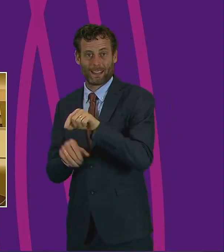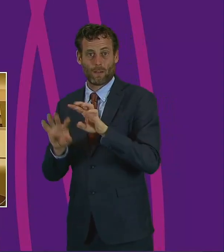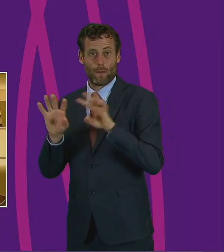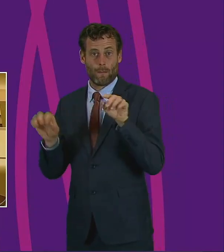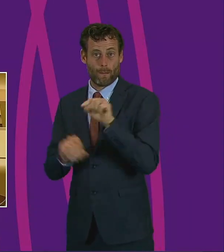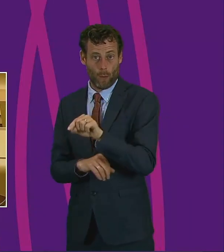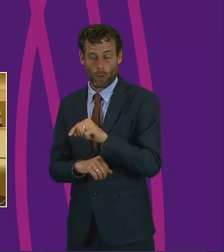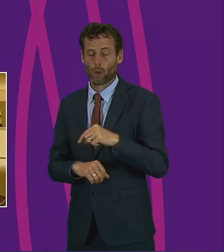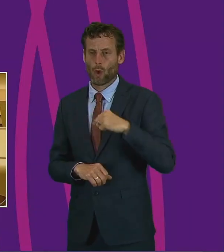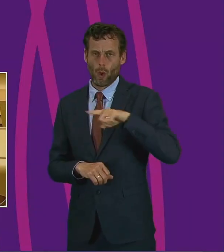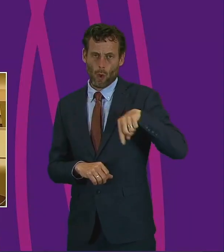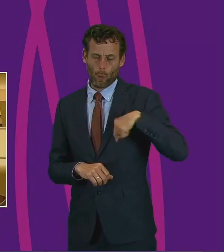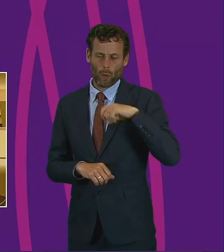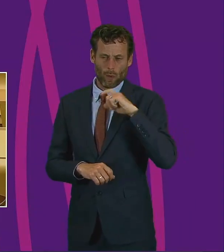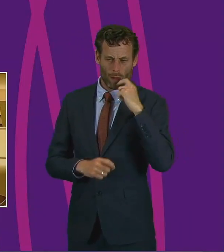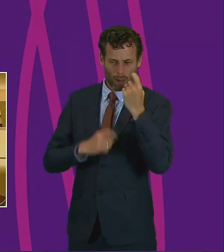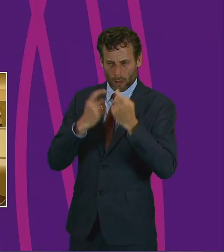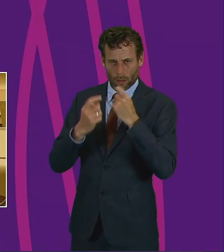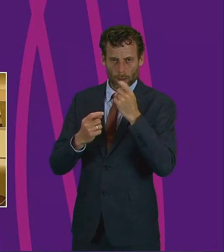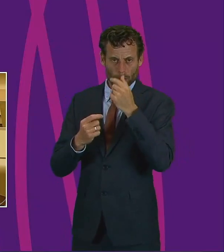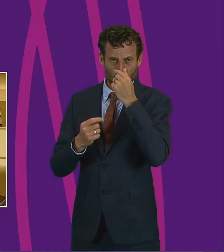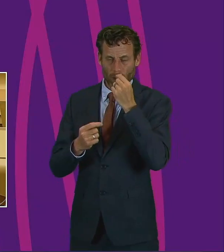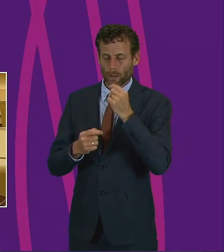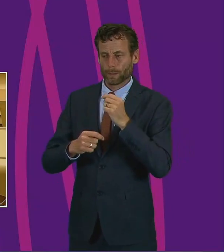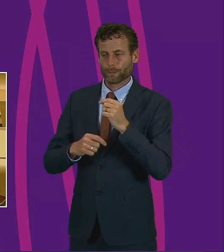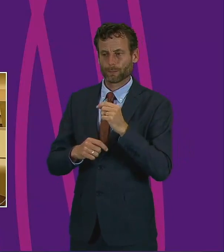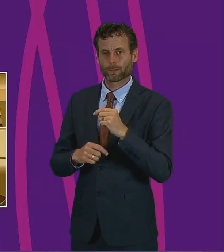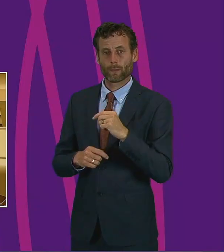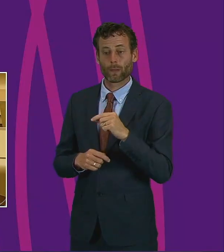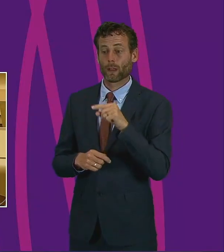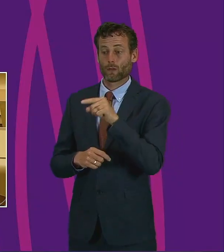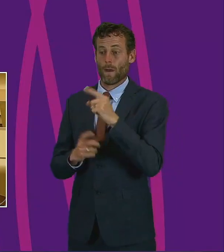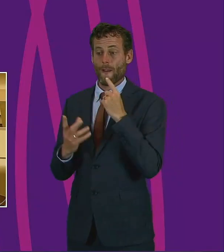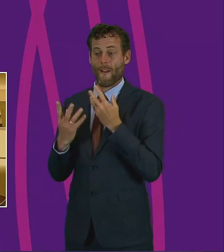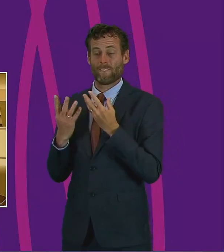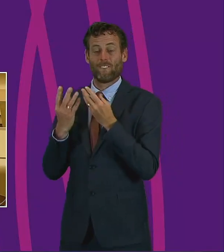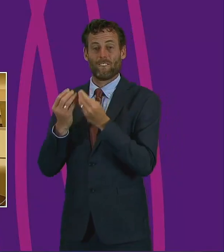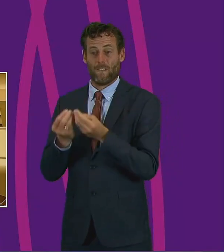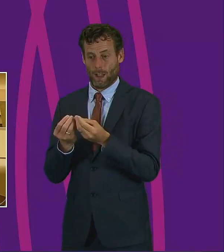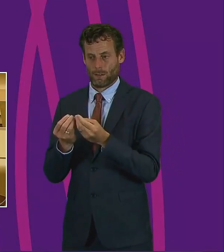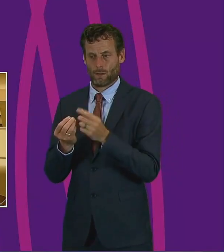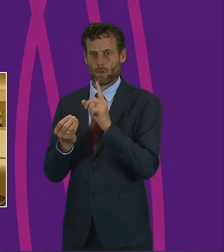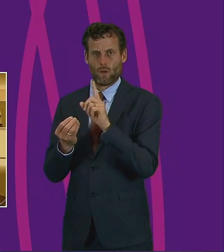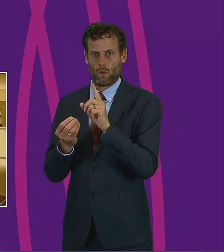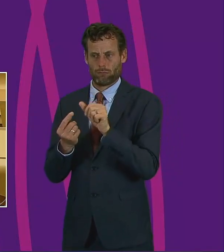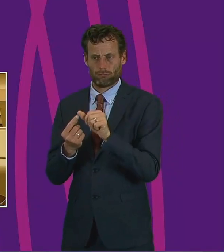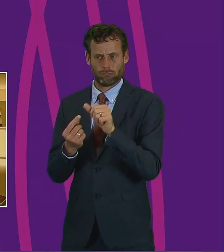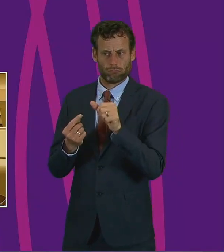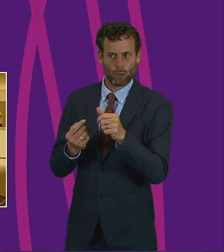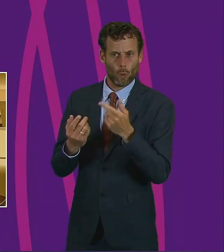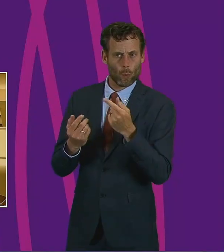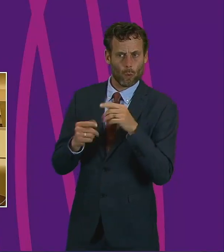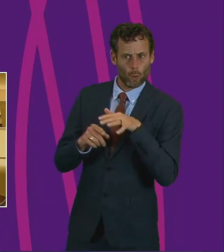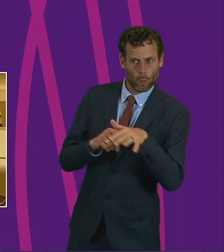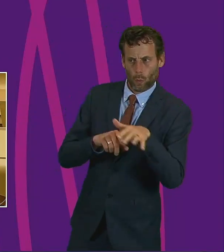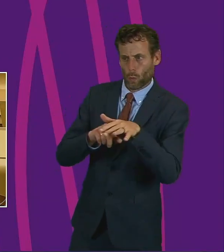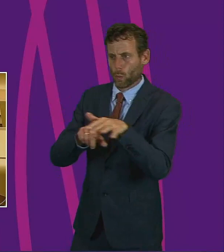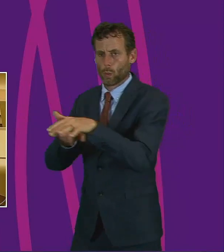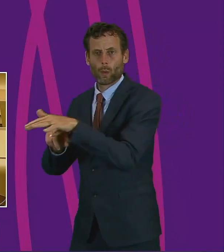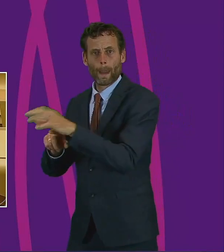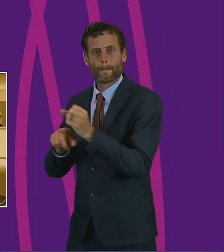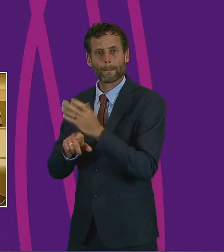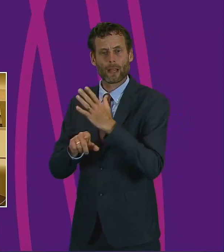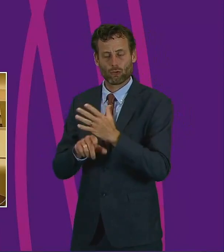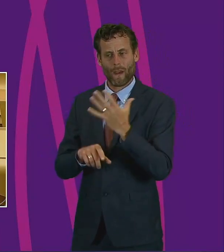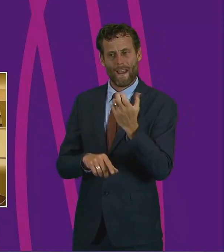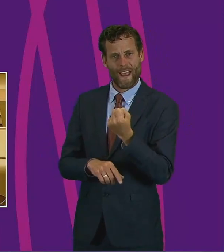very carefully at the circles, which will flow from the advisory board to ensure that we have representation